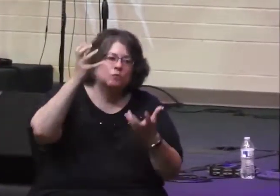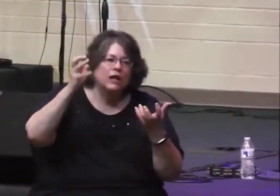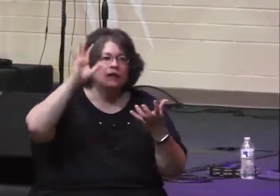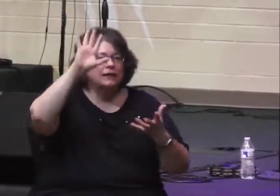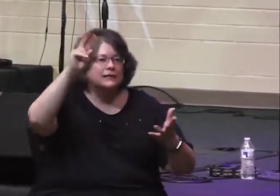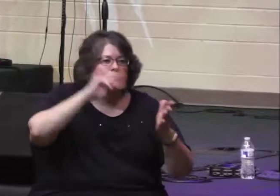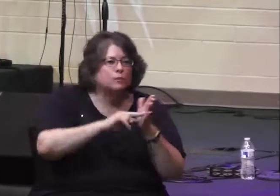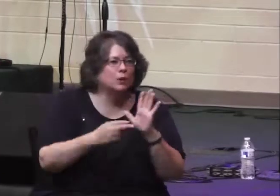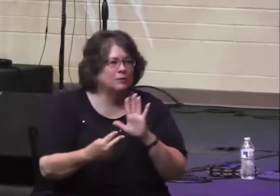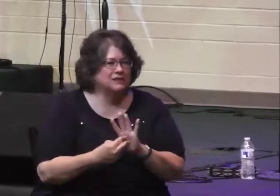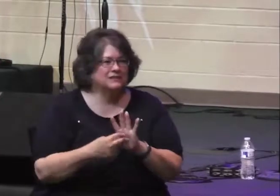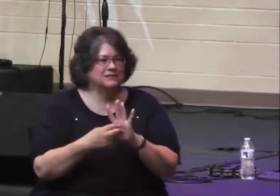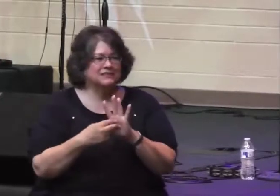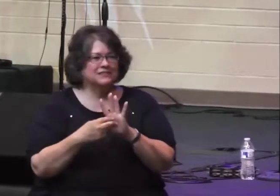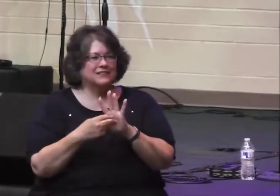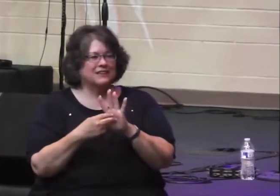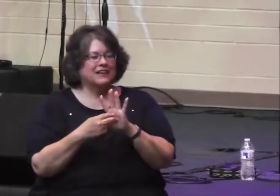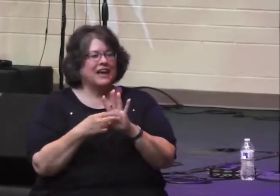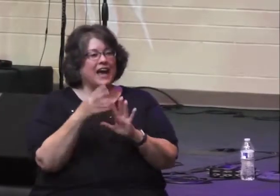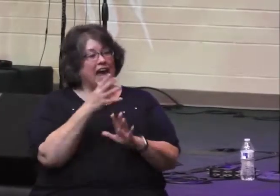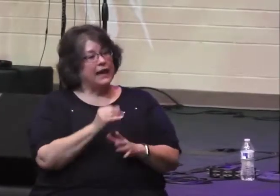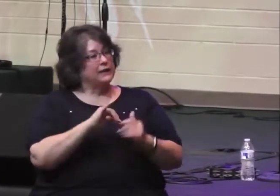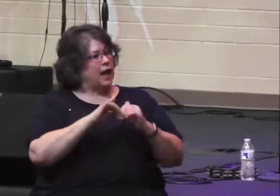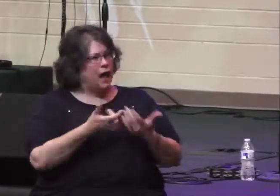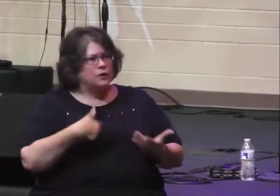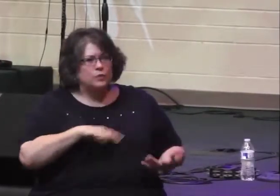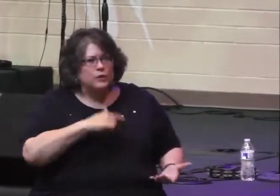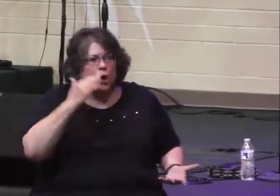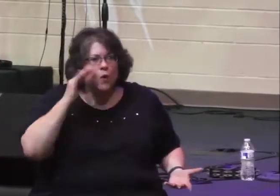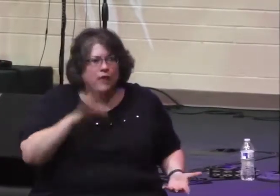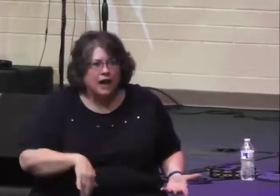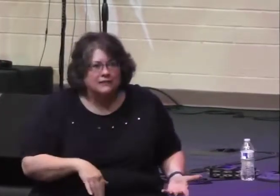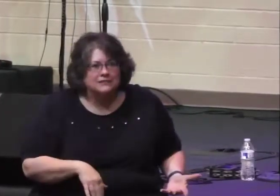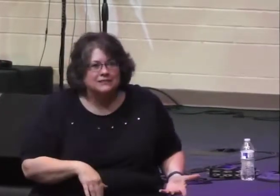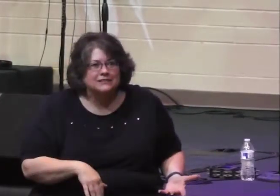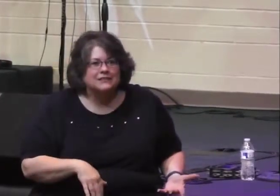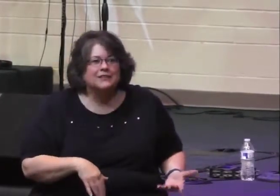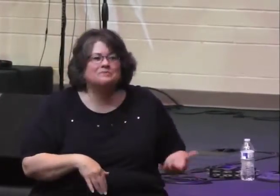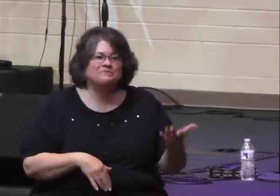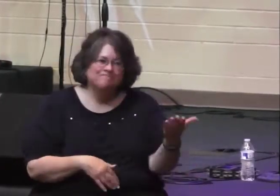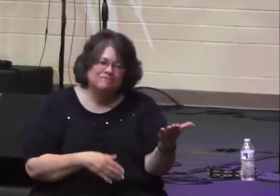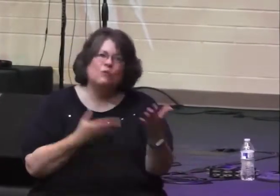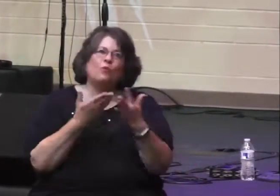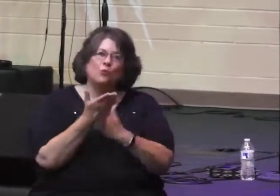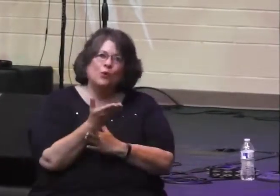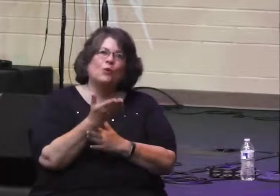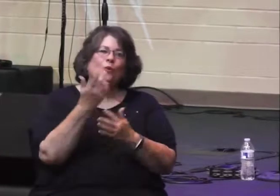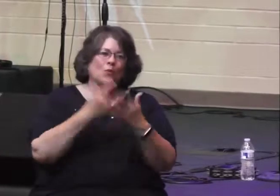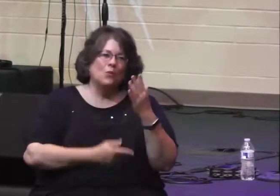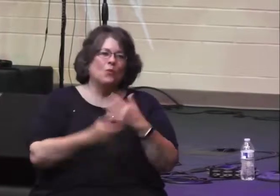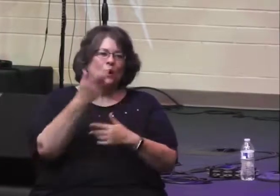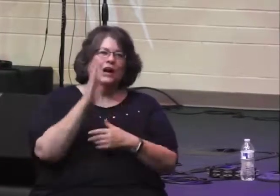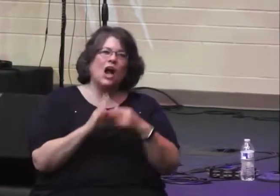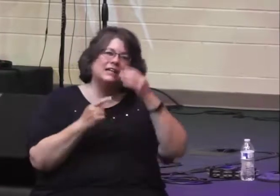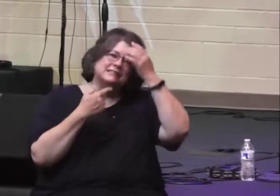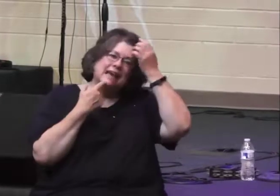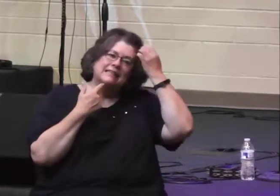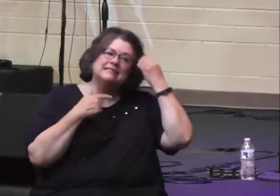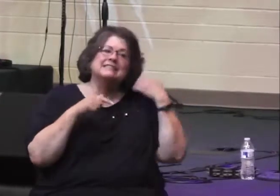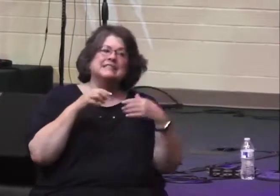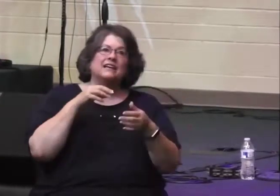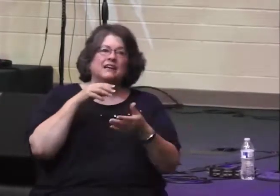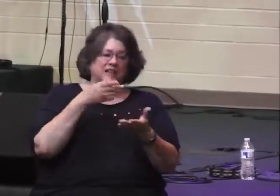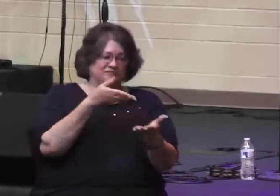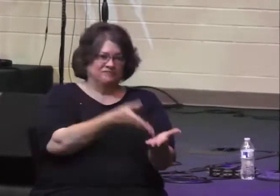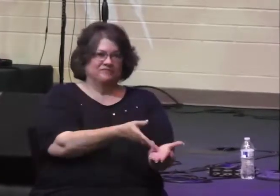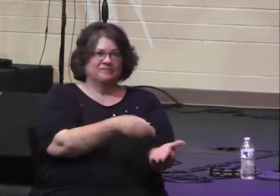people, Israel in the Old Testament, the church today? And we come to know those things through what we're told by God in his